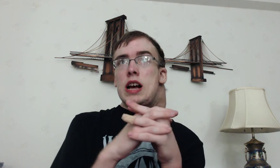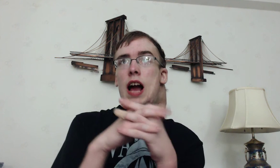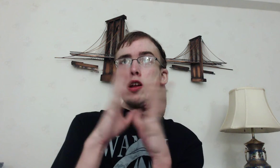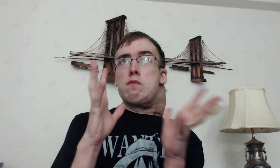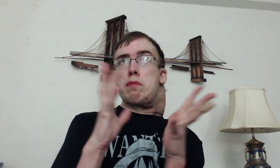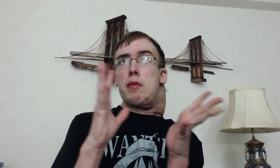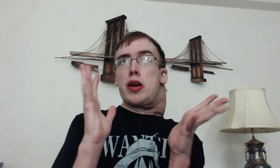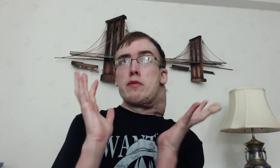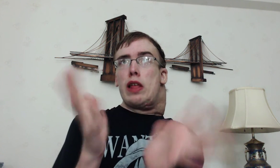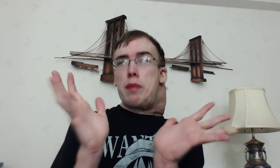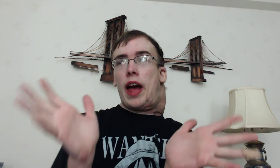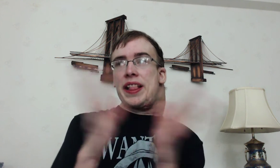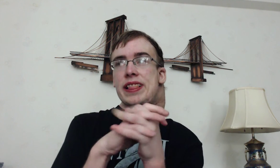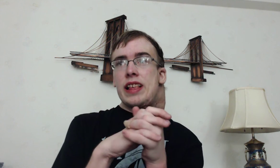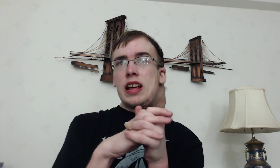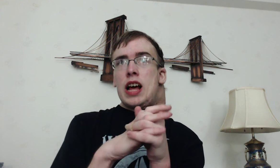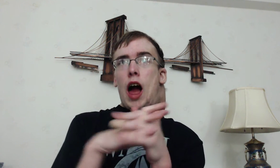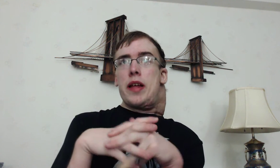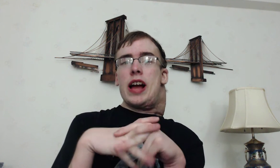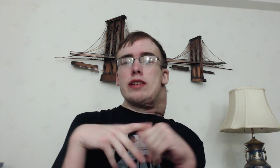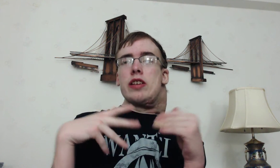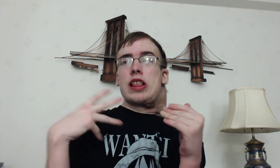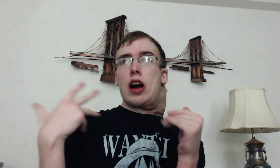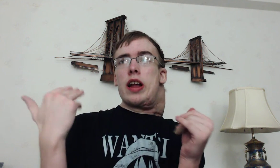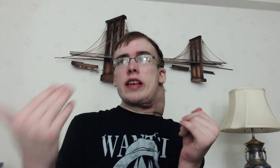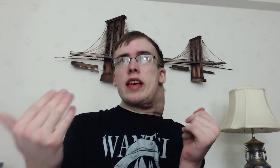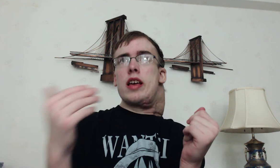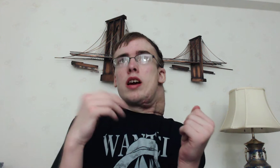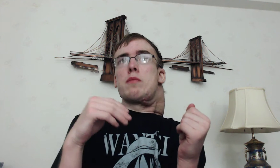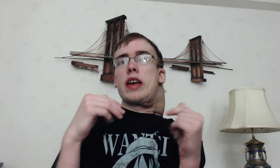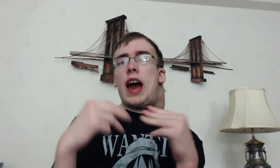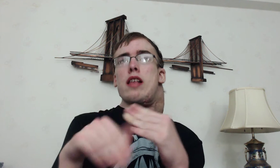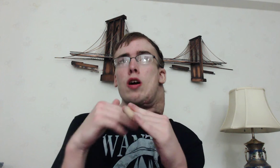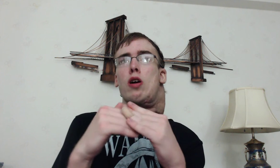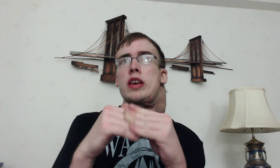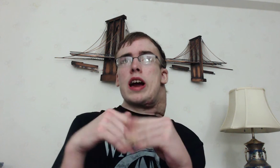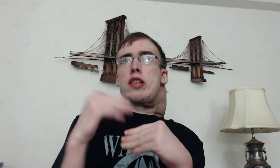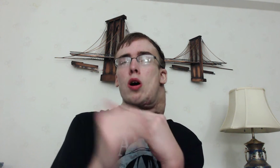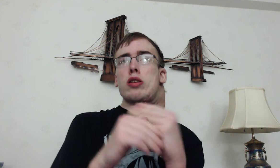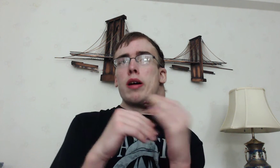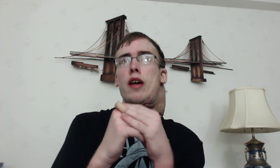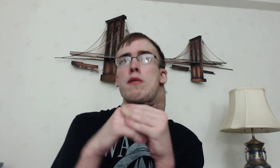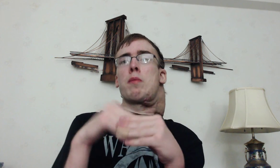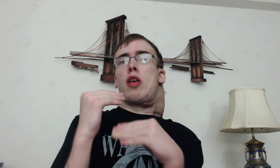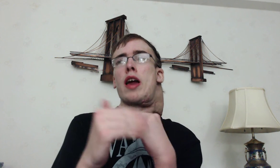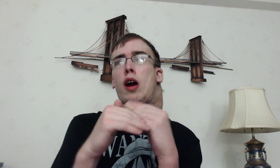Kaido's probably really pissed I mean he hasn't really done anything But he had talked he had talked about how they were playing little